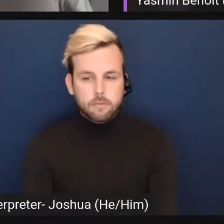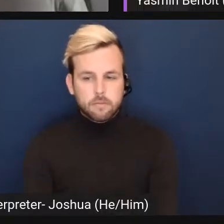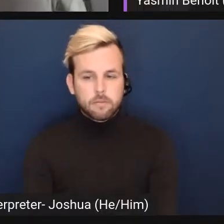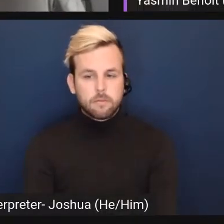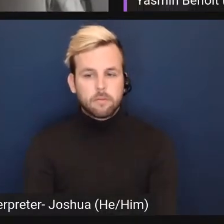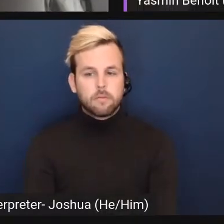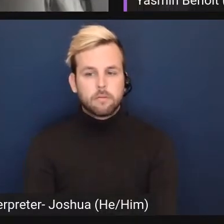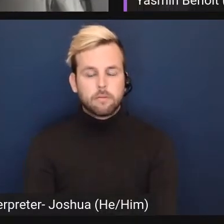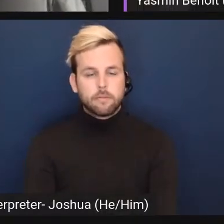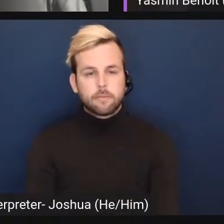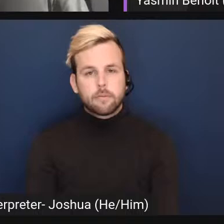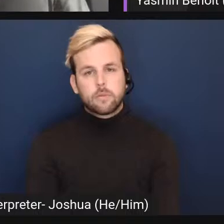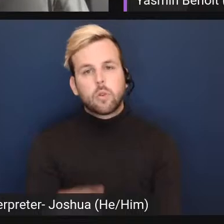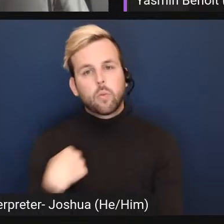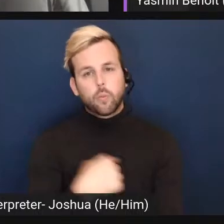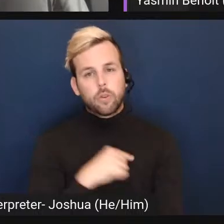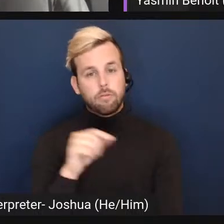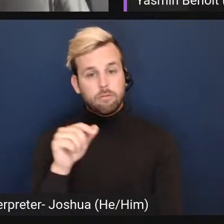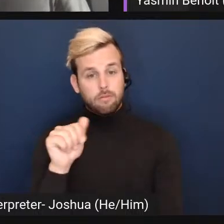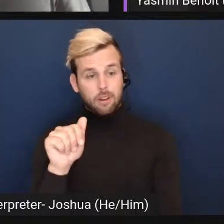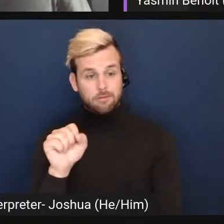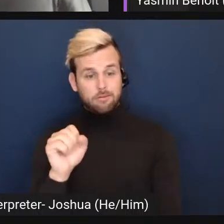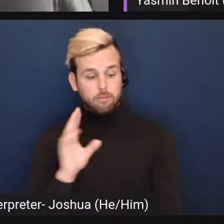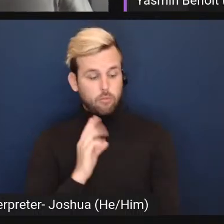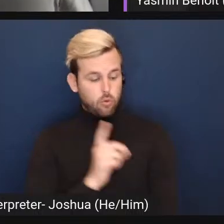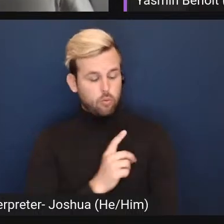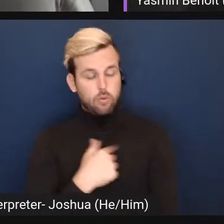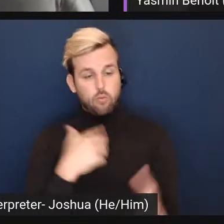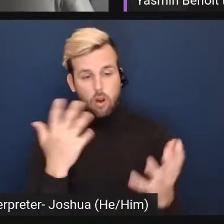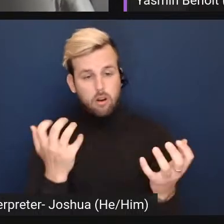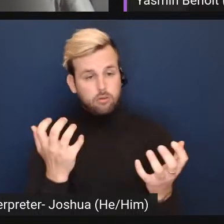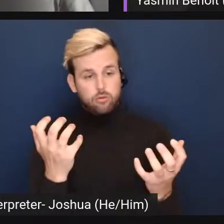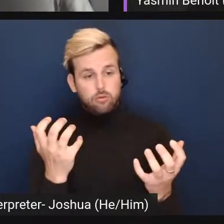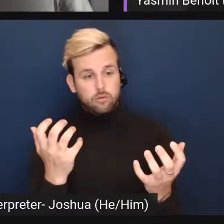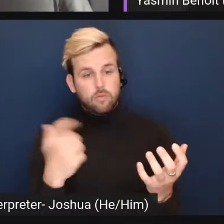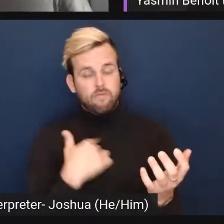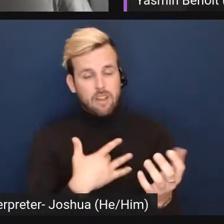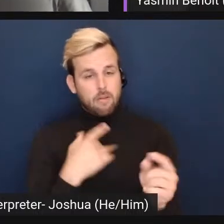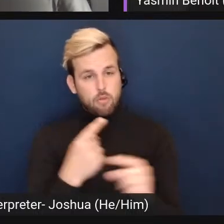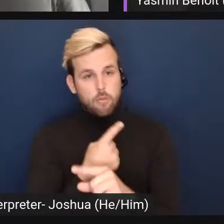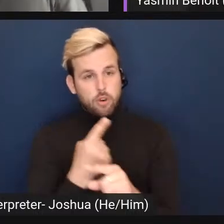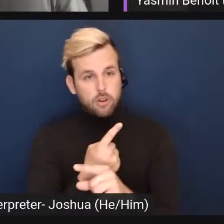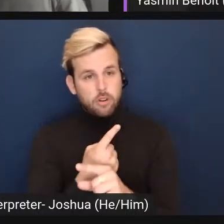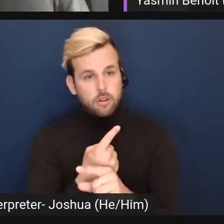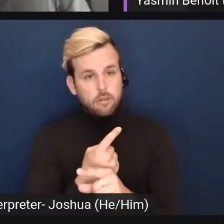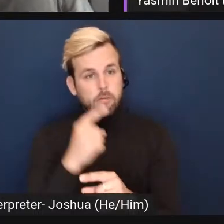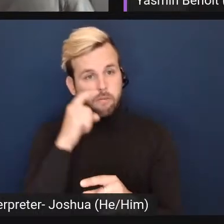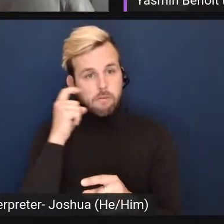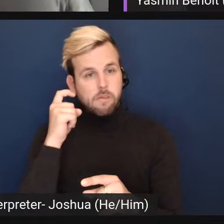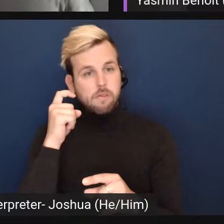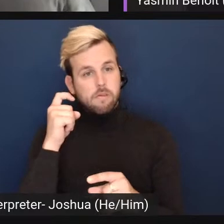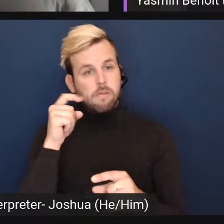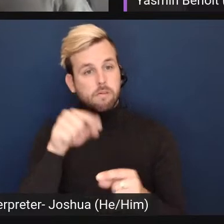And so we as a board wanted to felt it was appropriate because this tied to AVEN's core